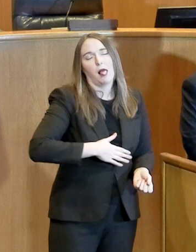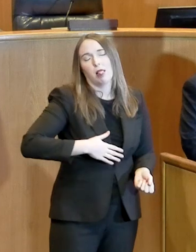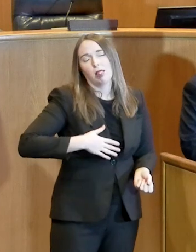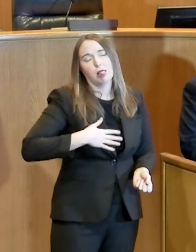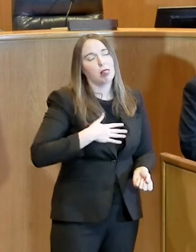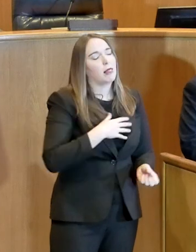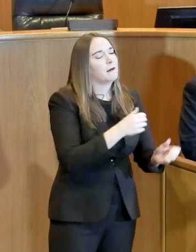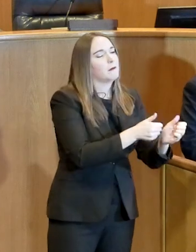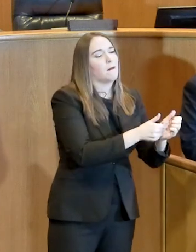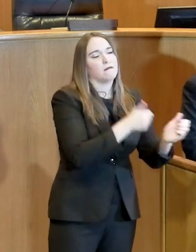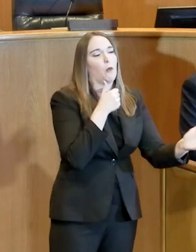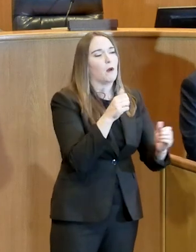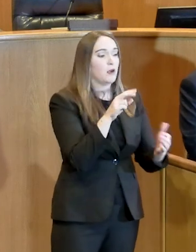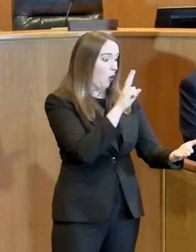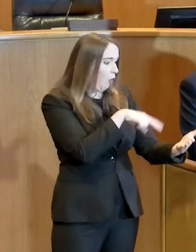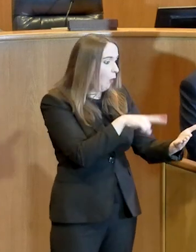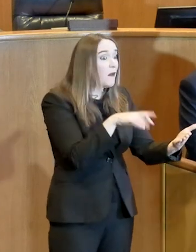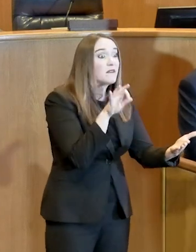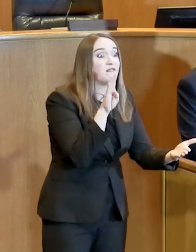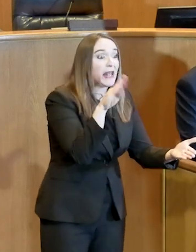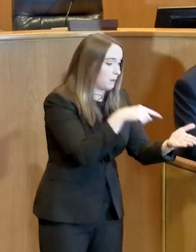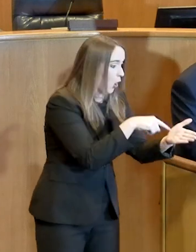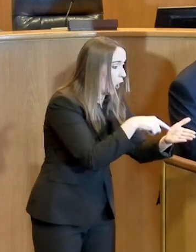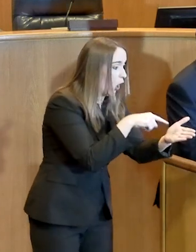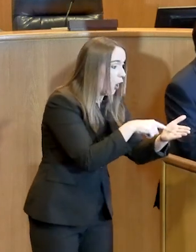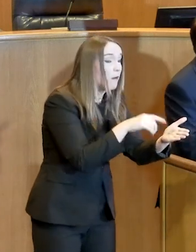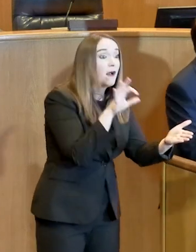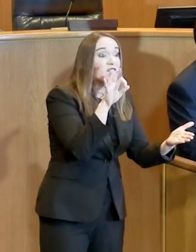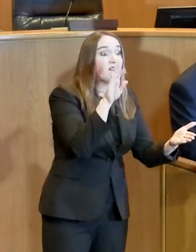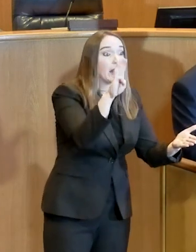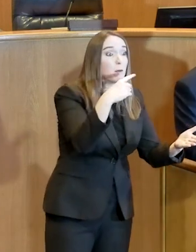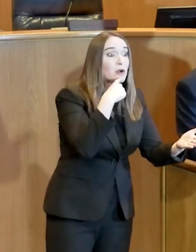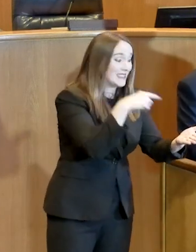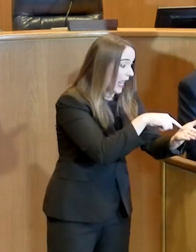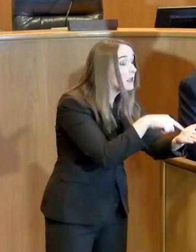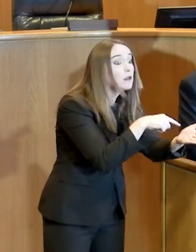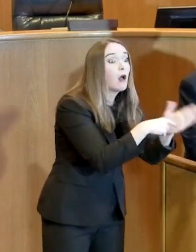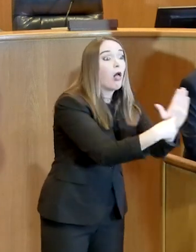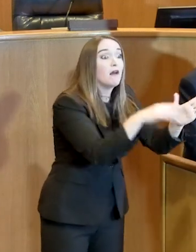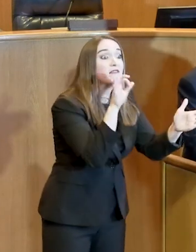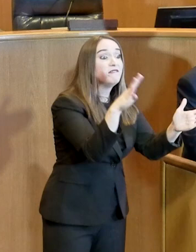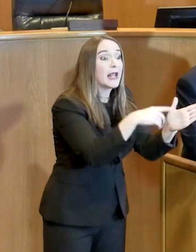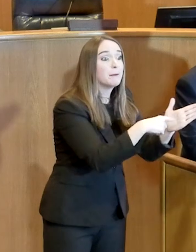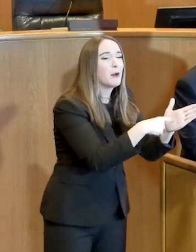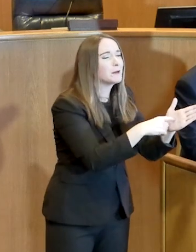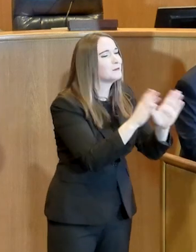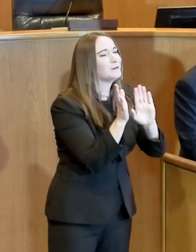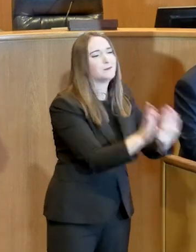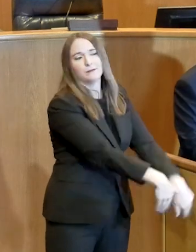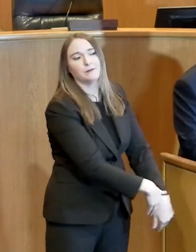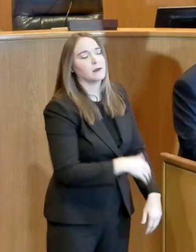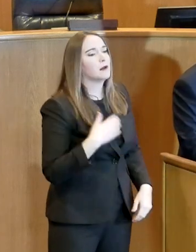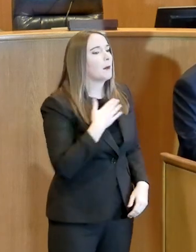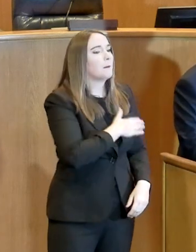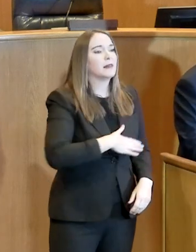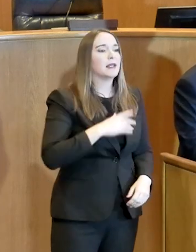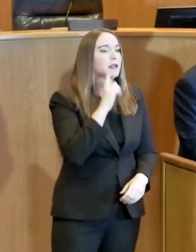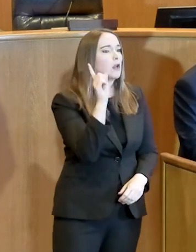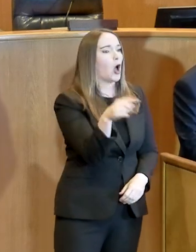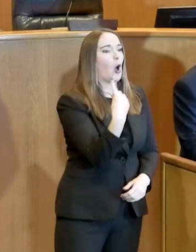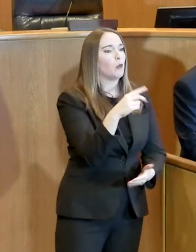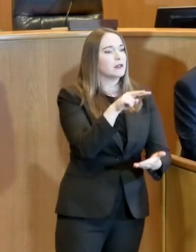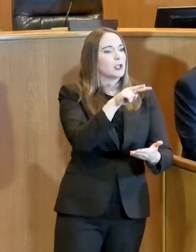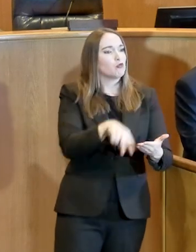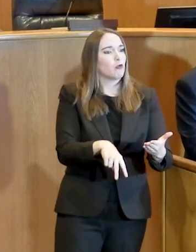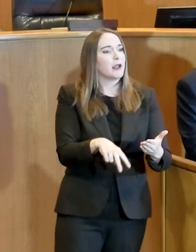for your answers. Please go to reputable sources. And I just want to say our